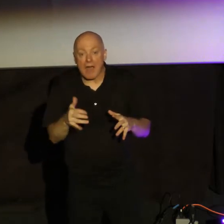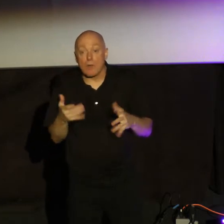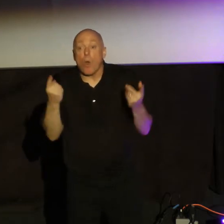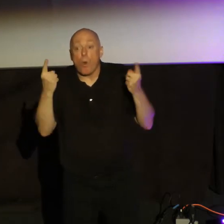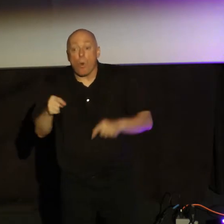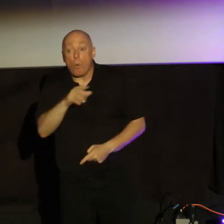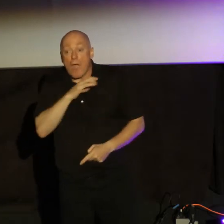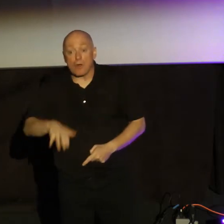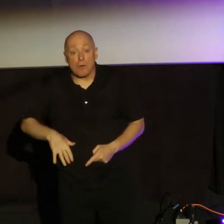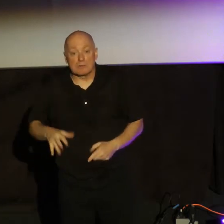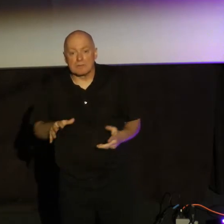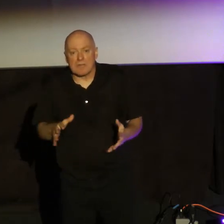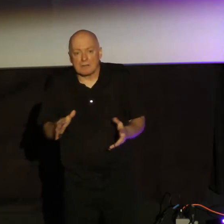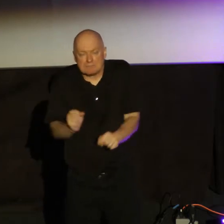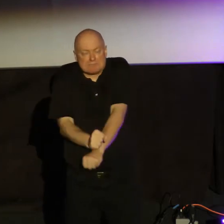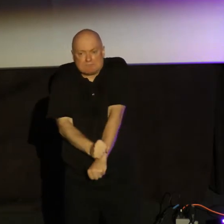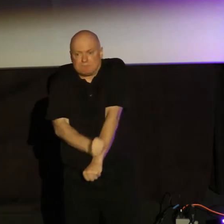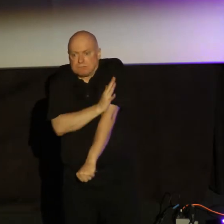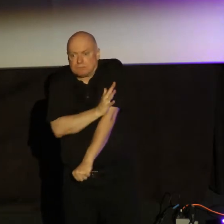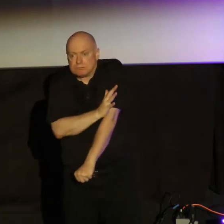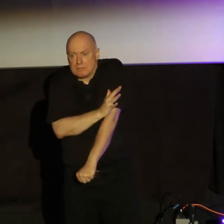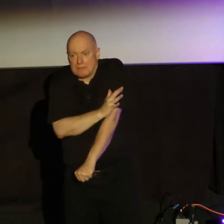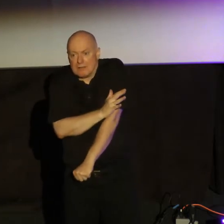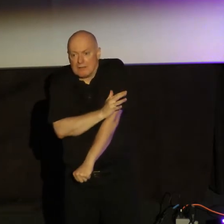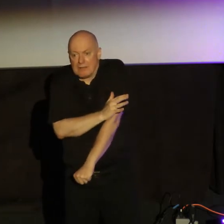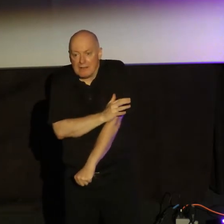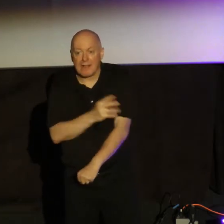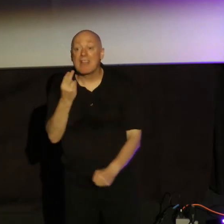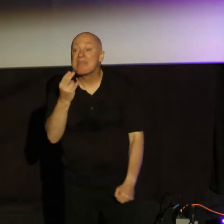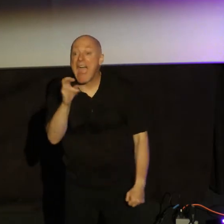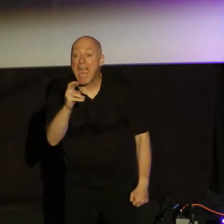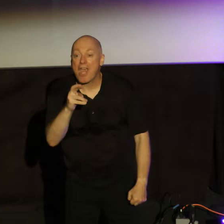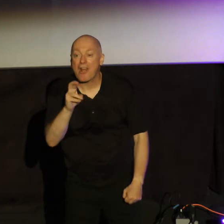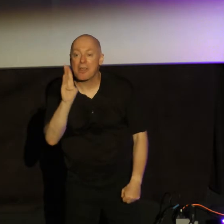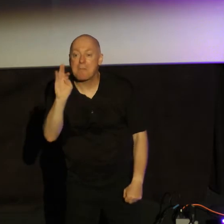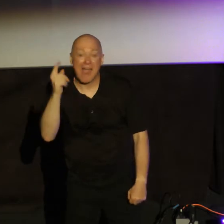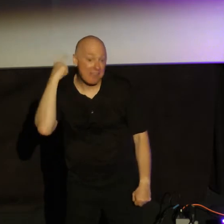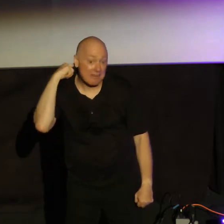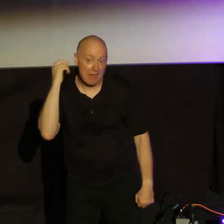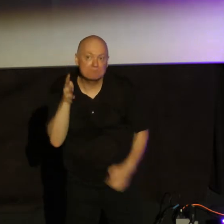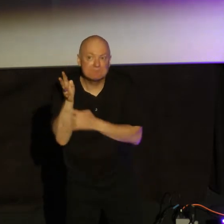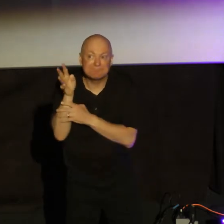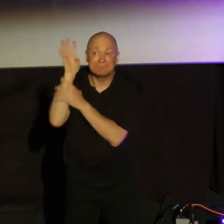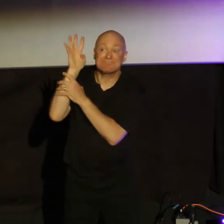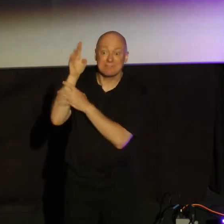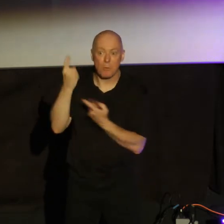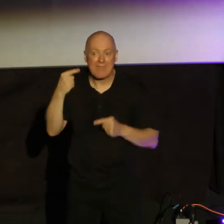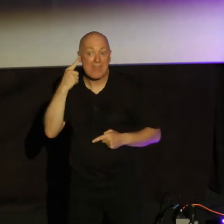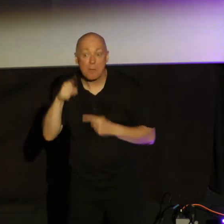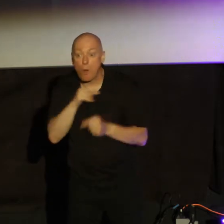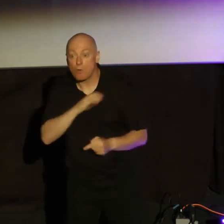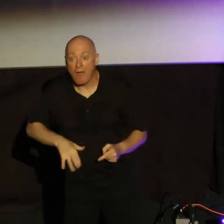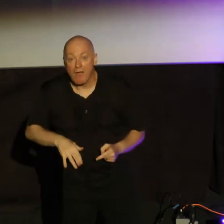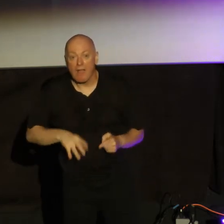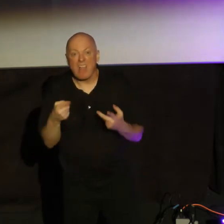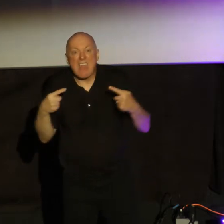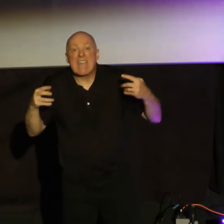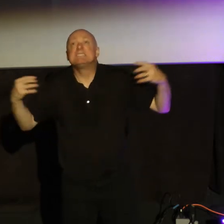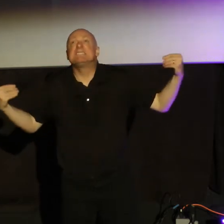speaking of, is like bristle. The hair on the back of their neck goes up when they hear of Christ. They are terrified of him.